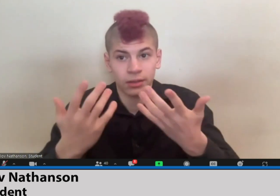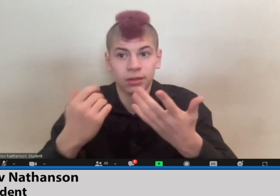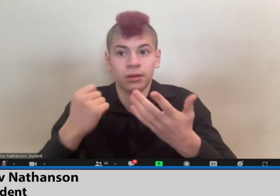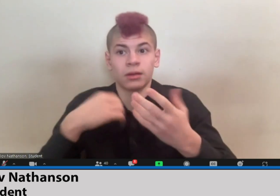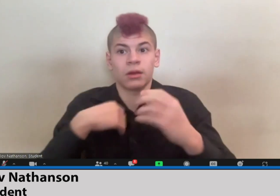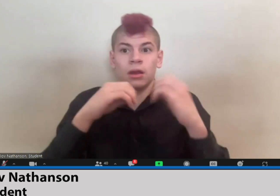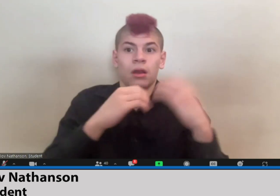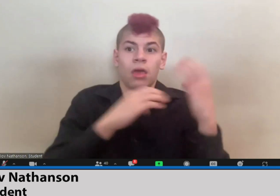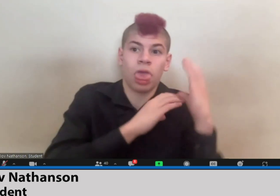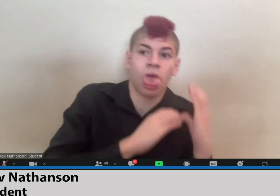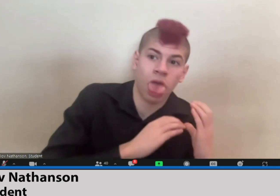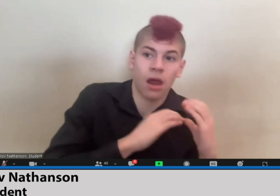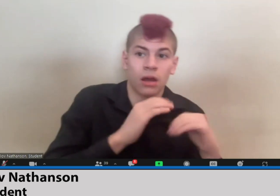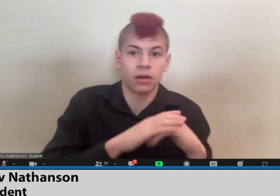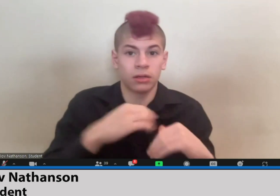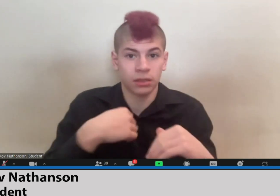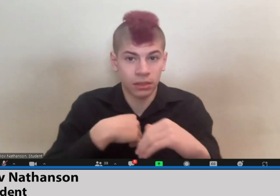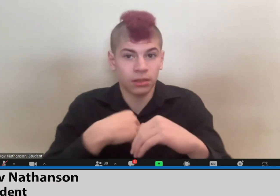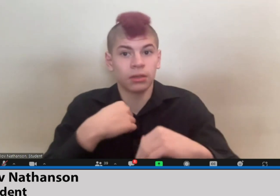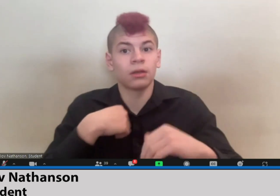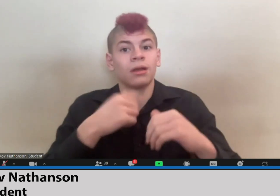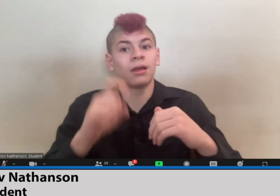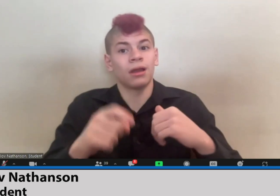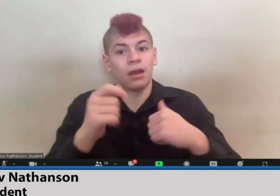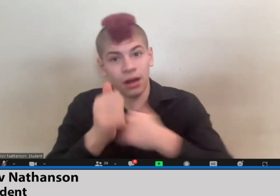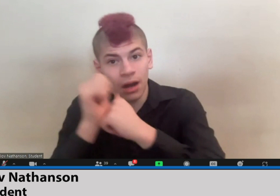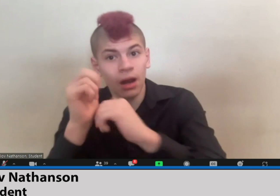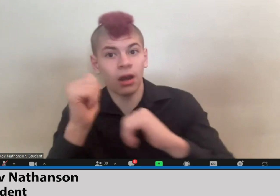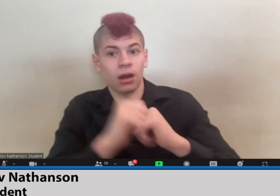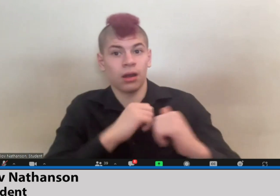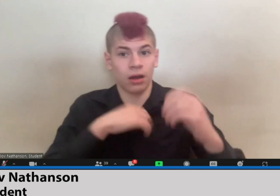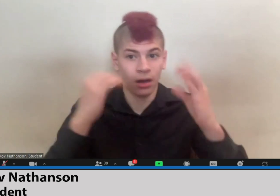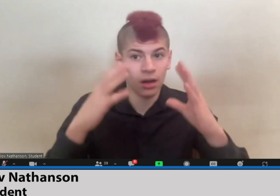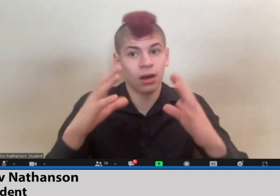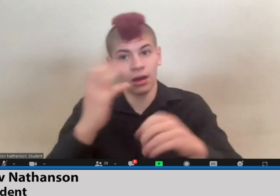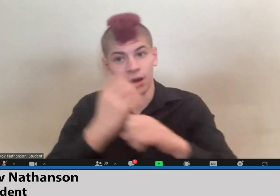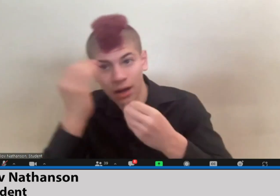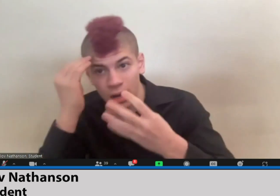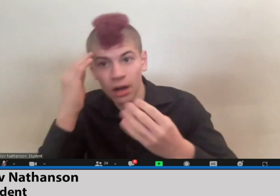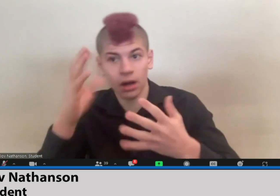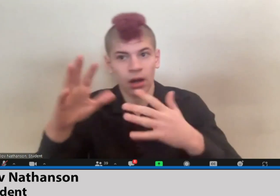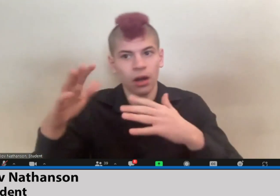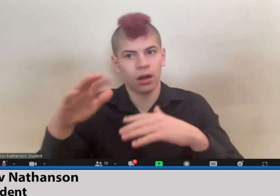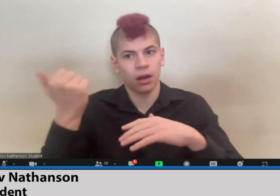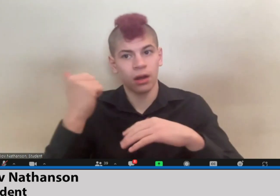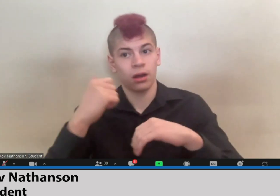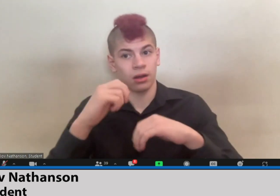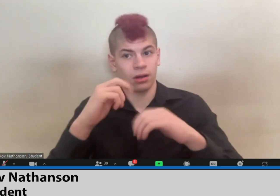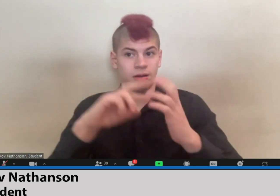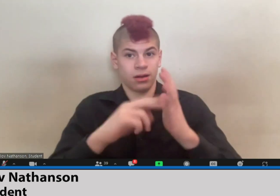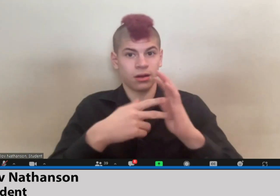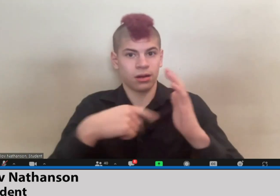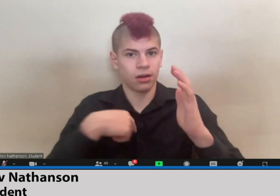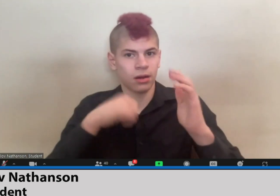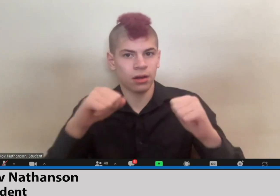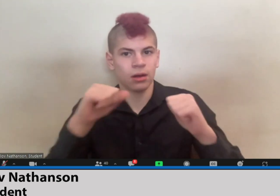yesterday. I was assigned a substitute interpreter that did not use ASL, but rather another form of sign language.